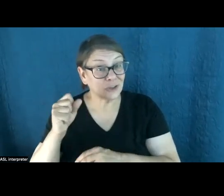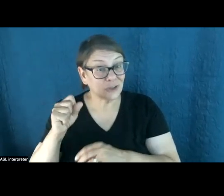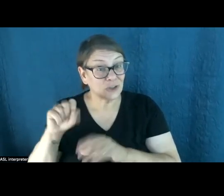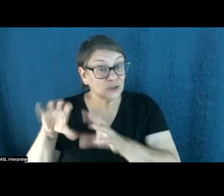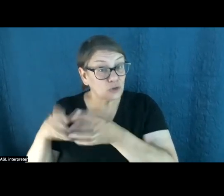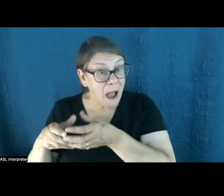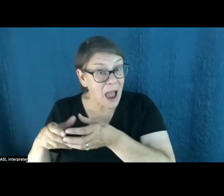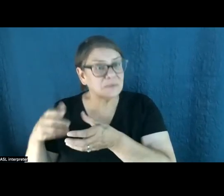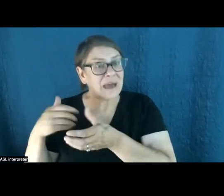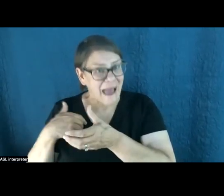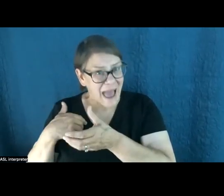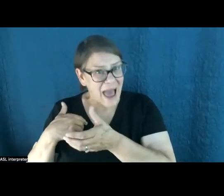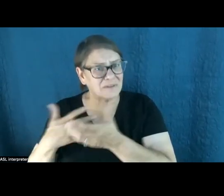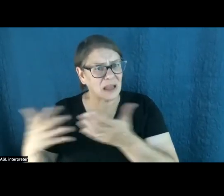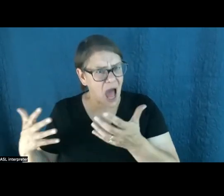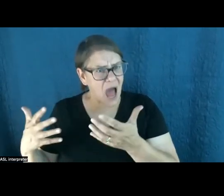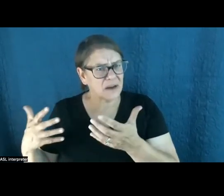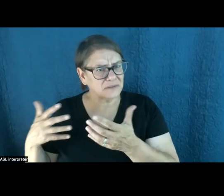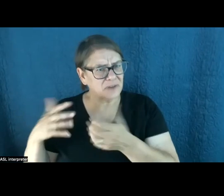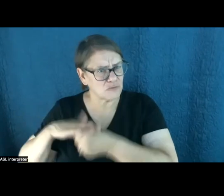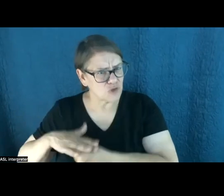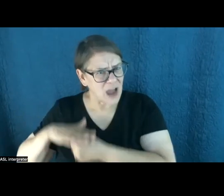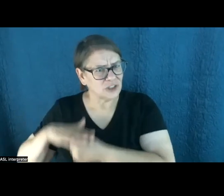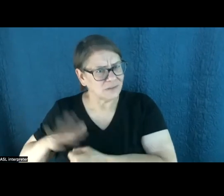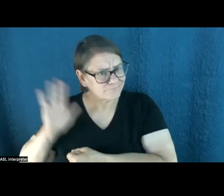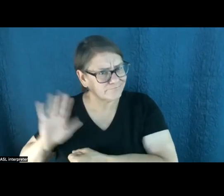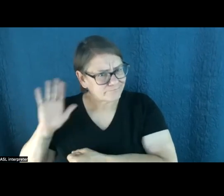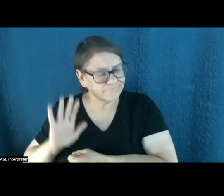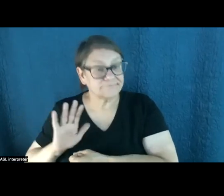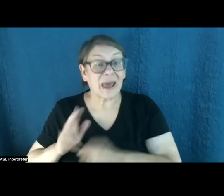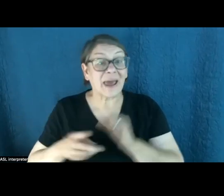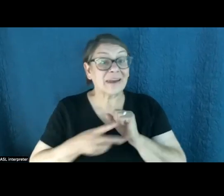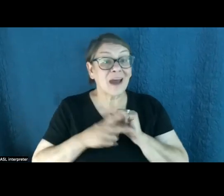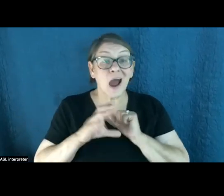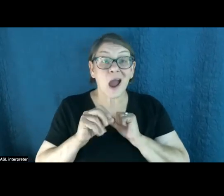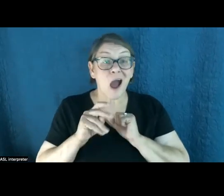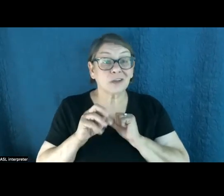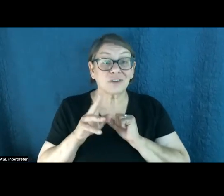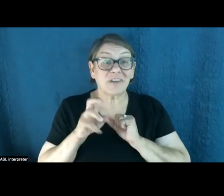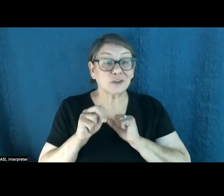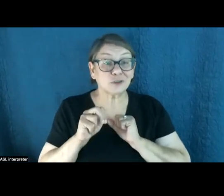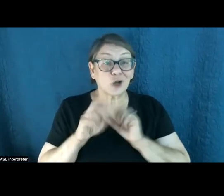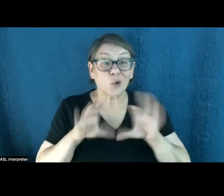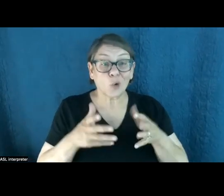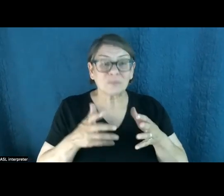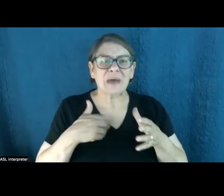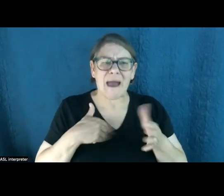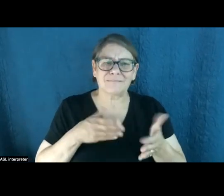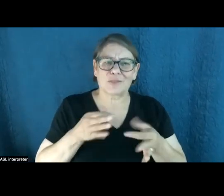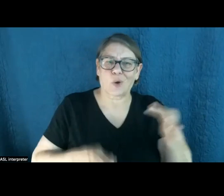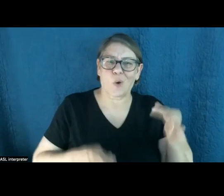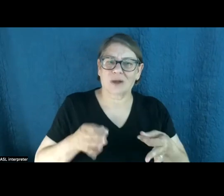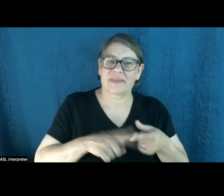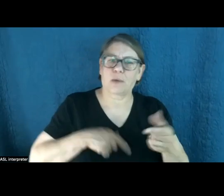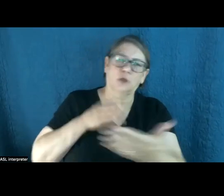of oppression and colonization and conservation groups. They have the courts. They can, you know, do lawsuits to block projects